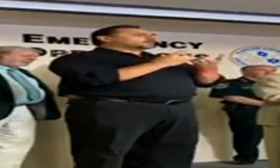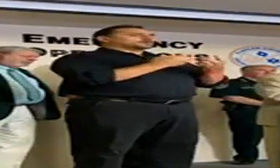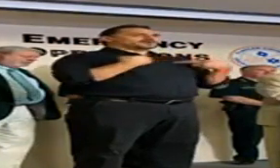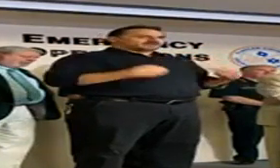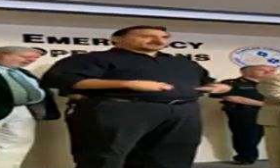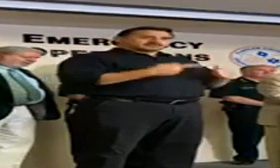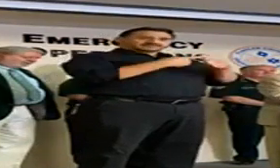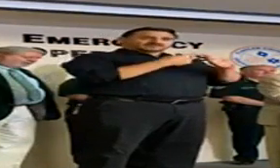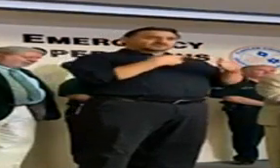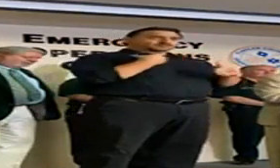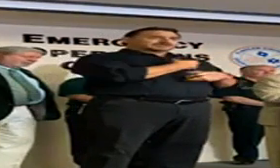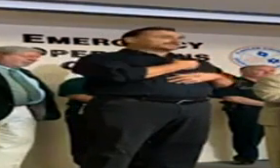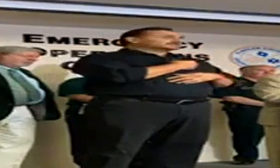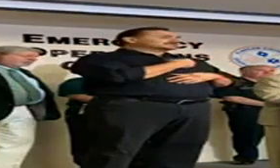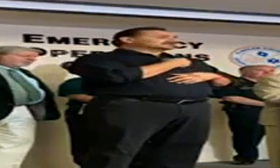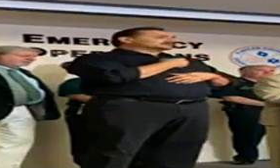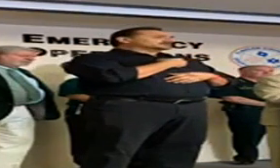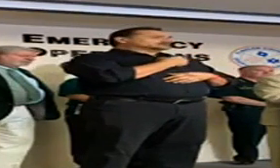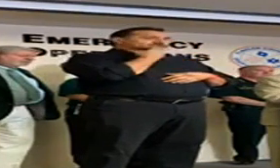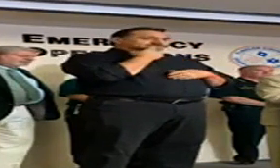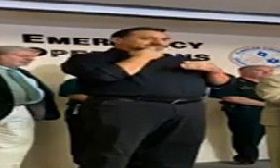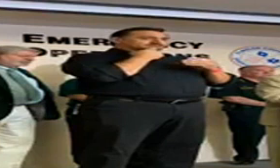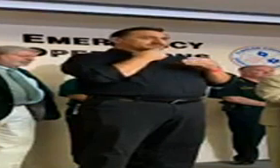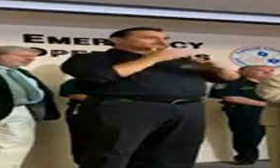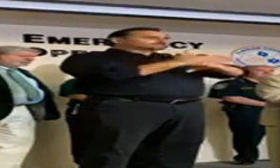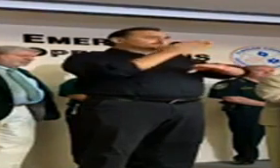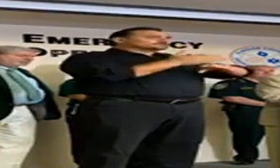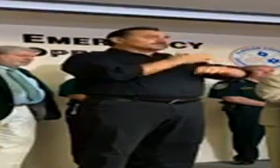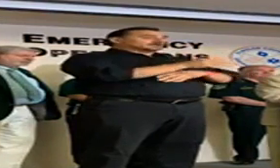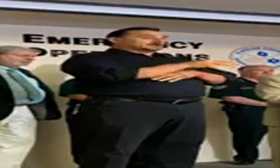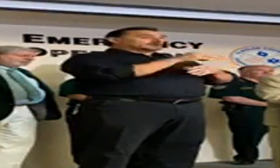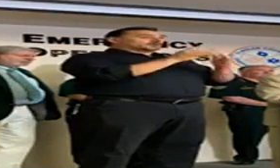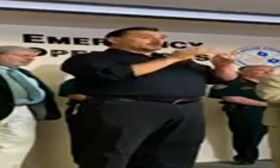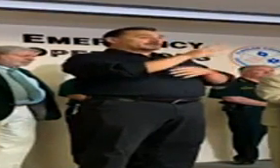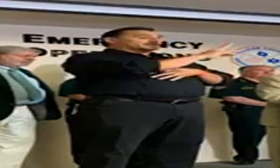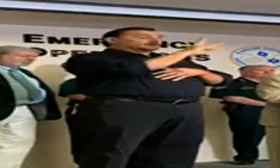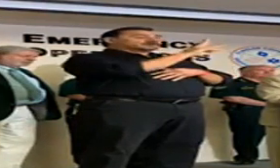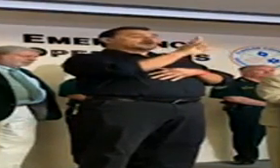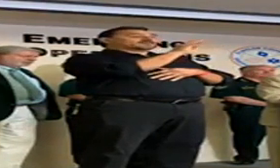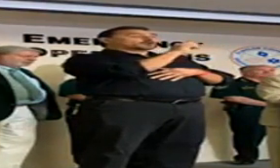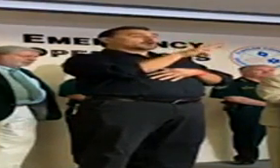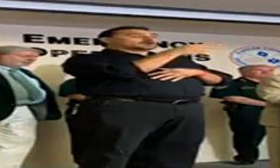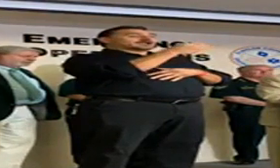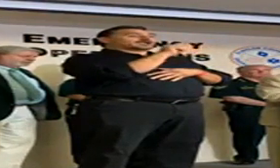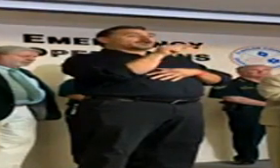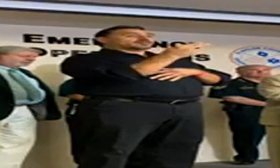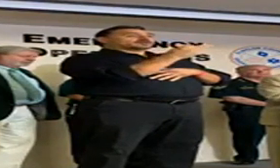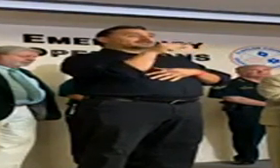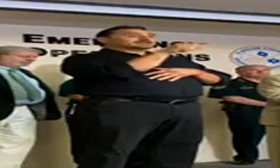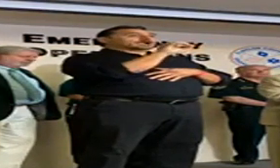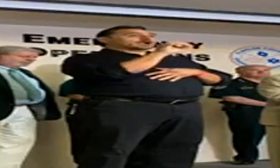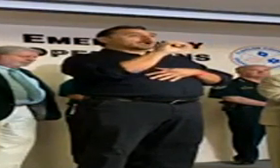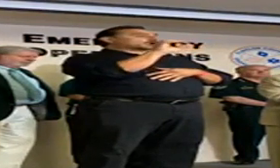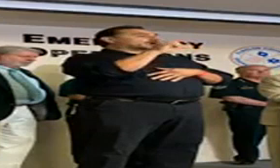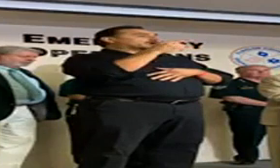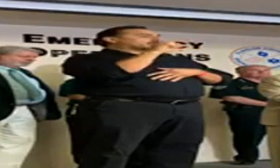first of all, we just referred our website. It's www.floridahealth.gov. Every